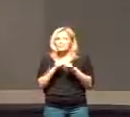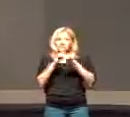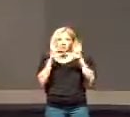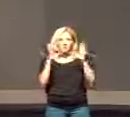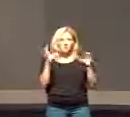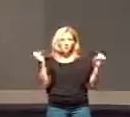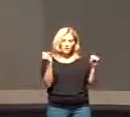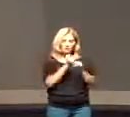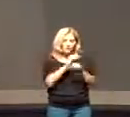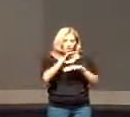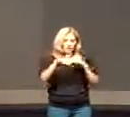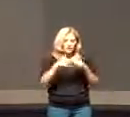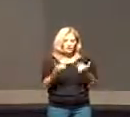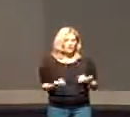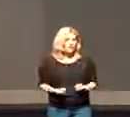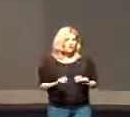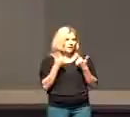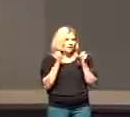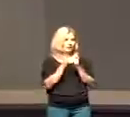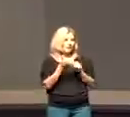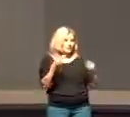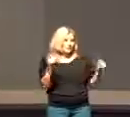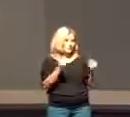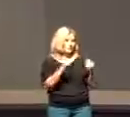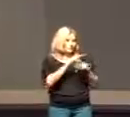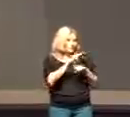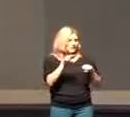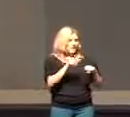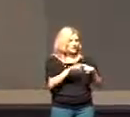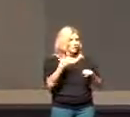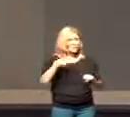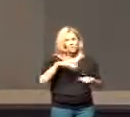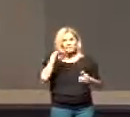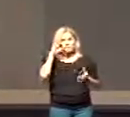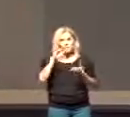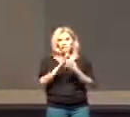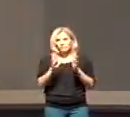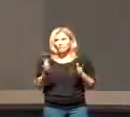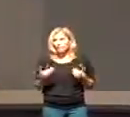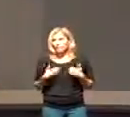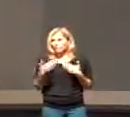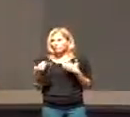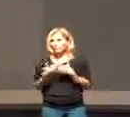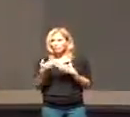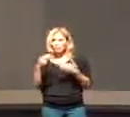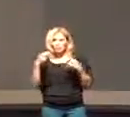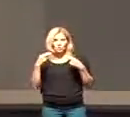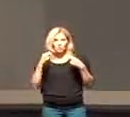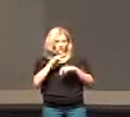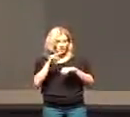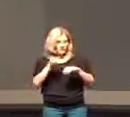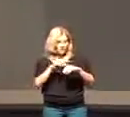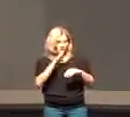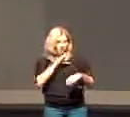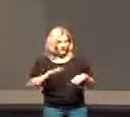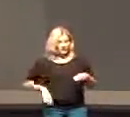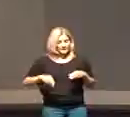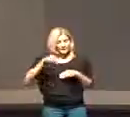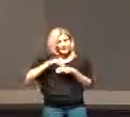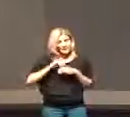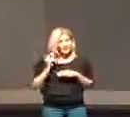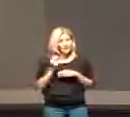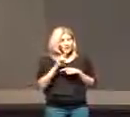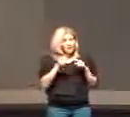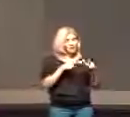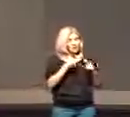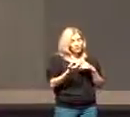are in a battle our entire lives with our sinful nature we as believers have the new nature of Christ in us but until